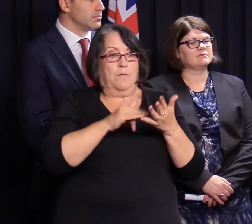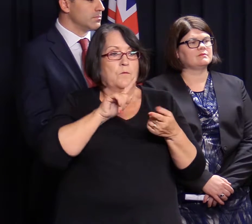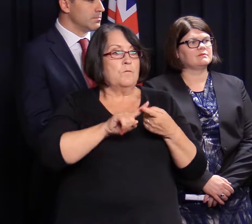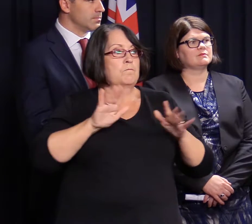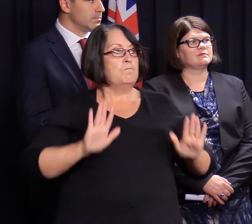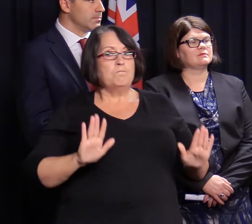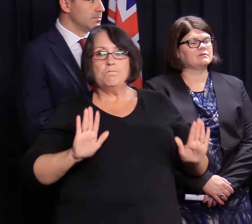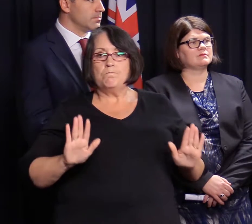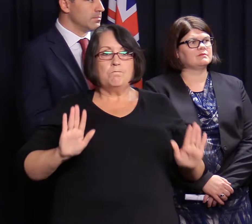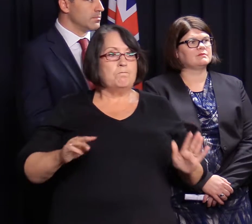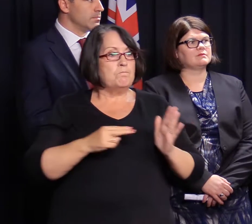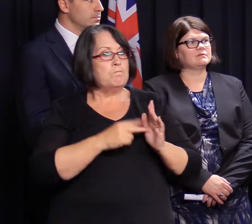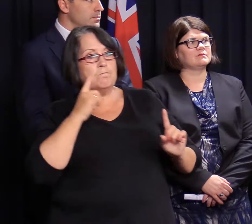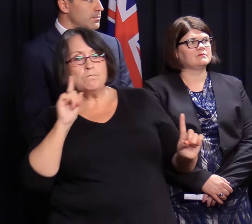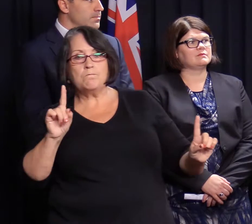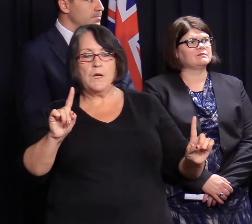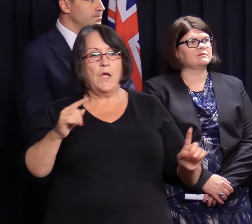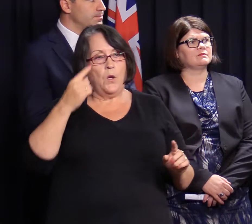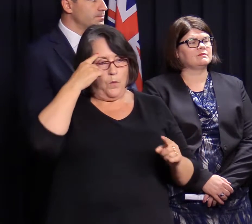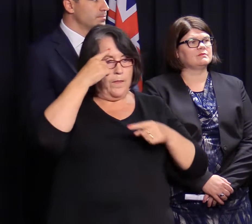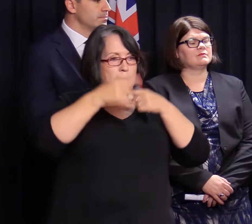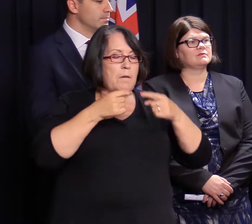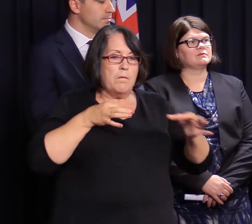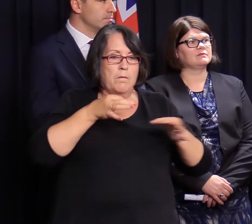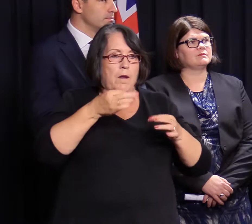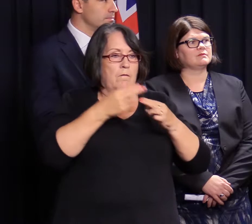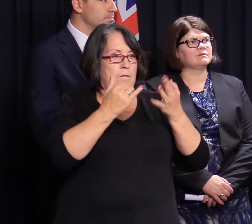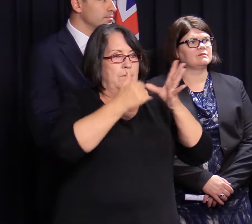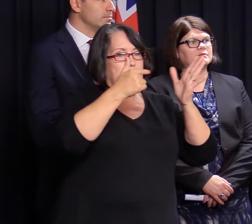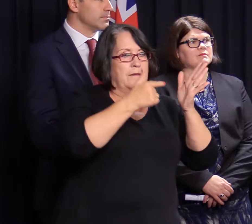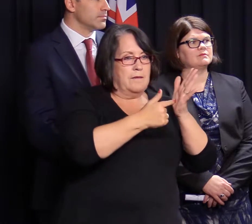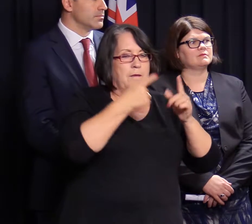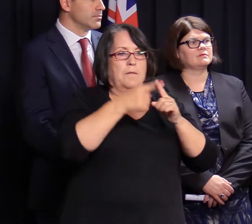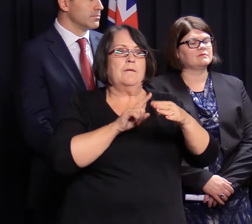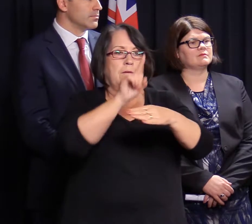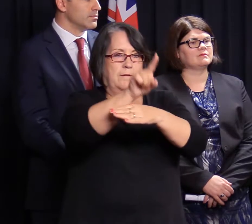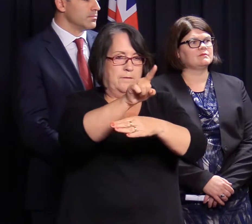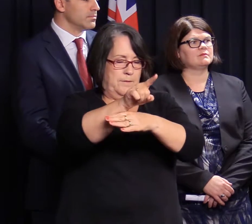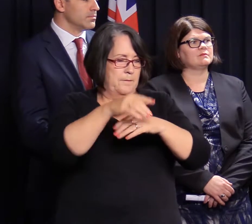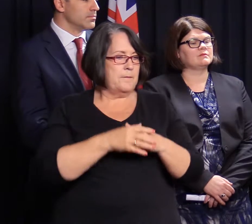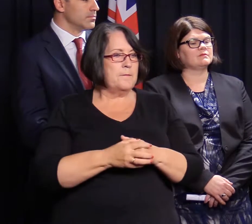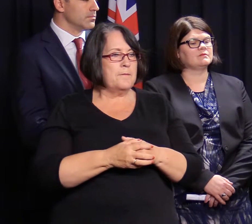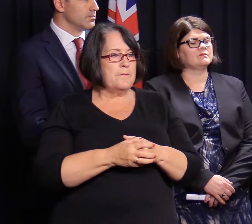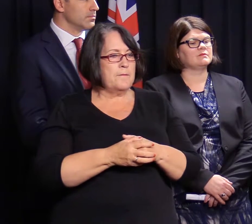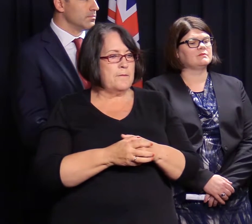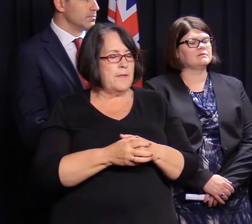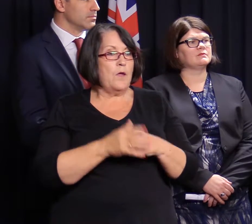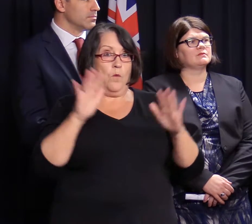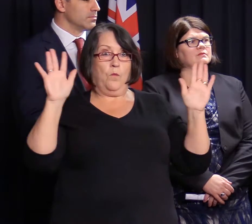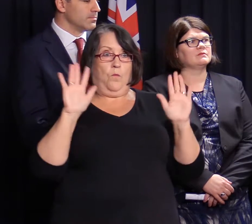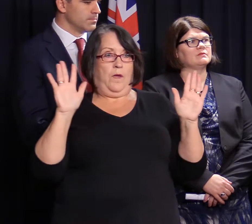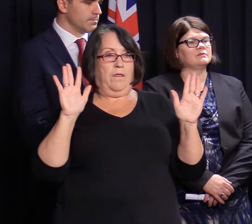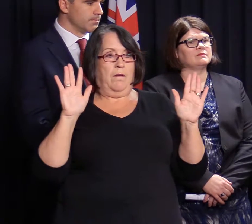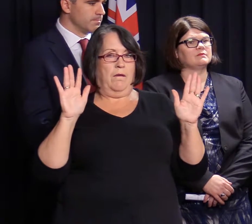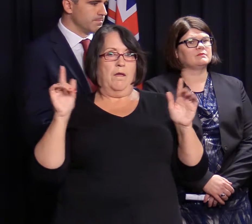standby. And we're starting to think about our contingency plans for Saturday and into next week as the weather